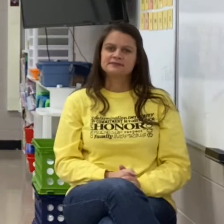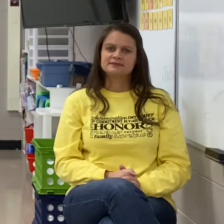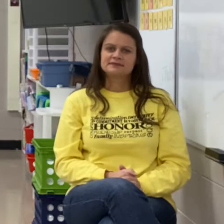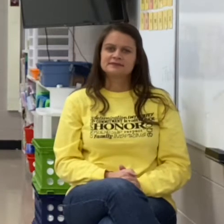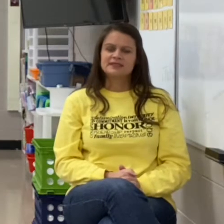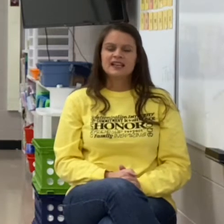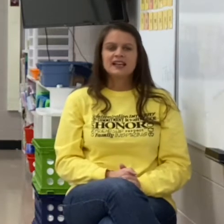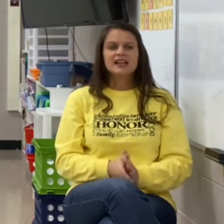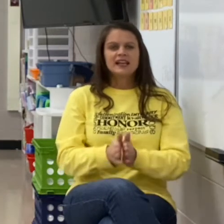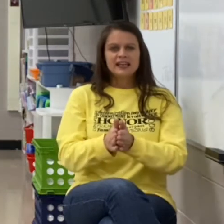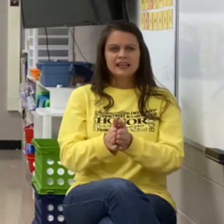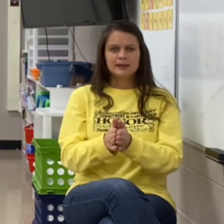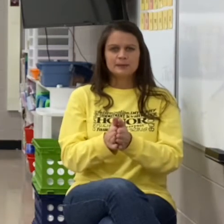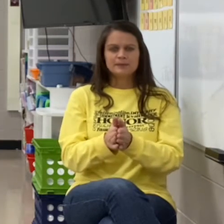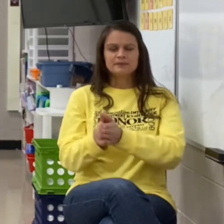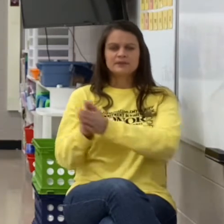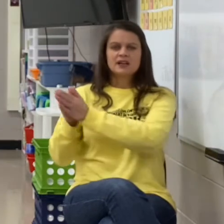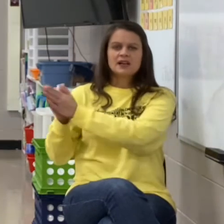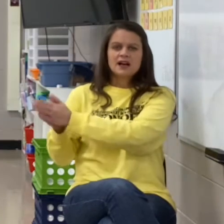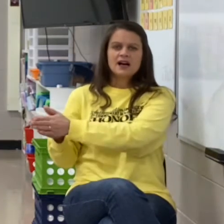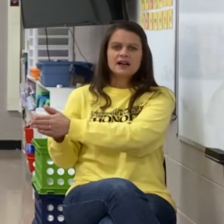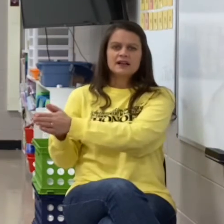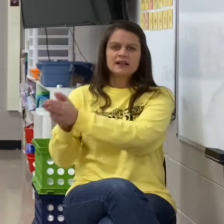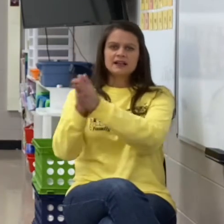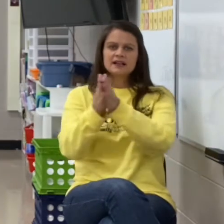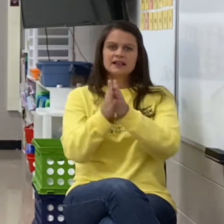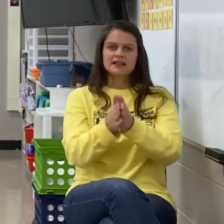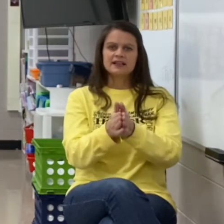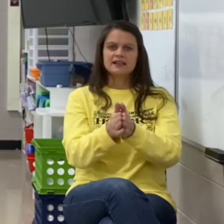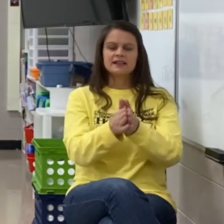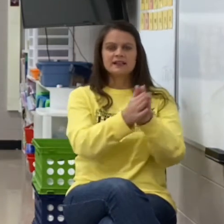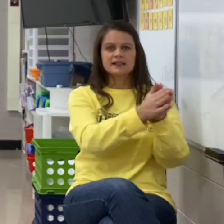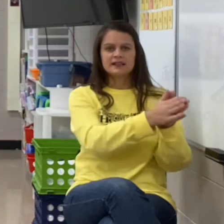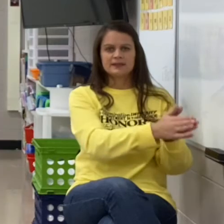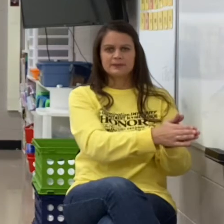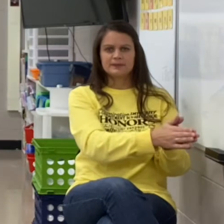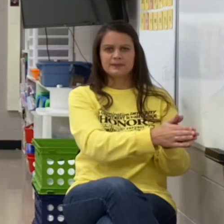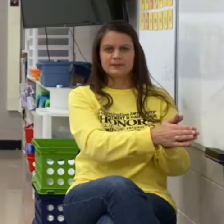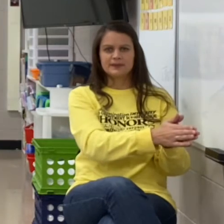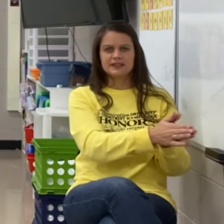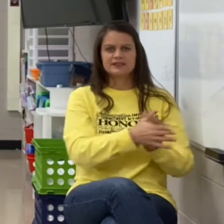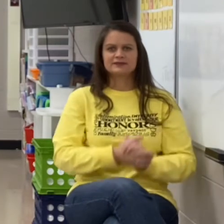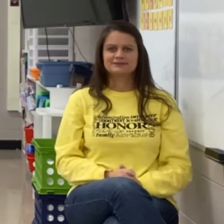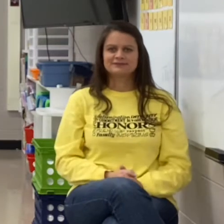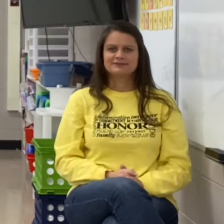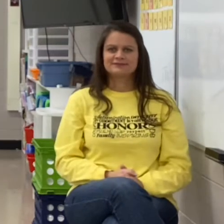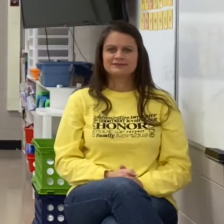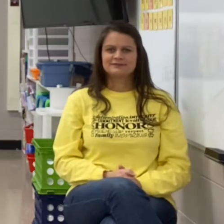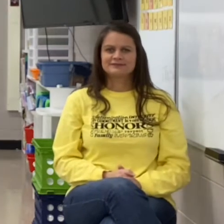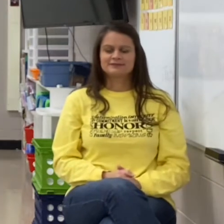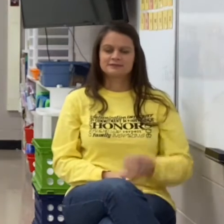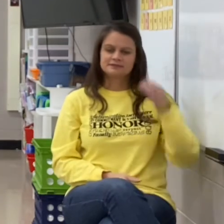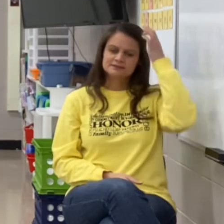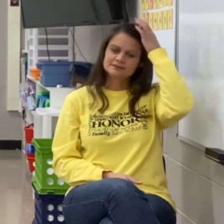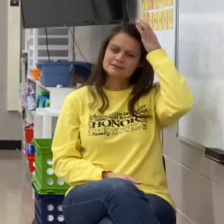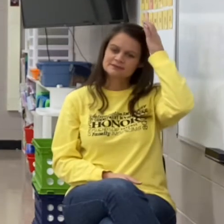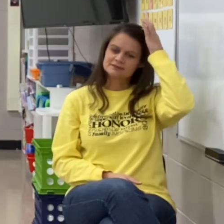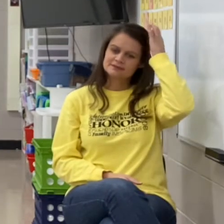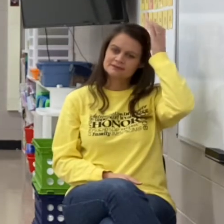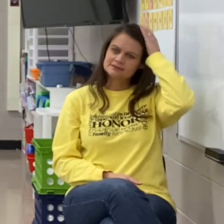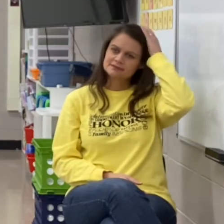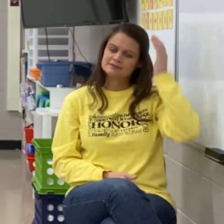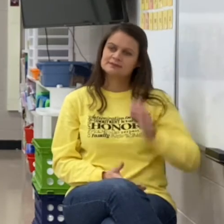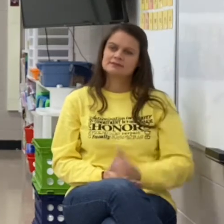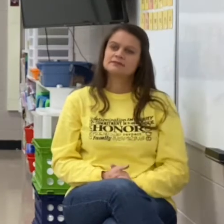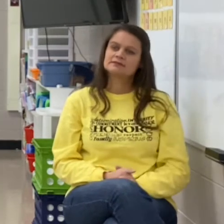Him. Him. Ha. I. Mm. Okay. Great job. All right.